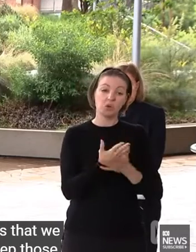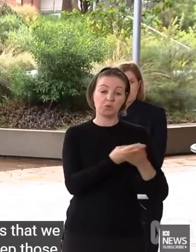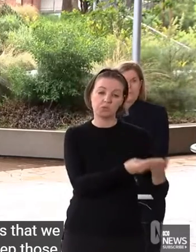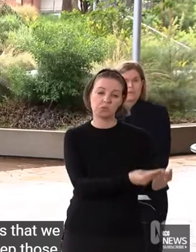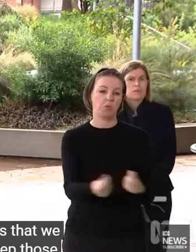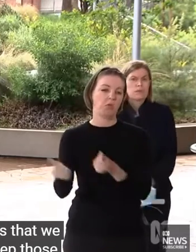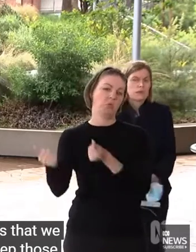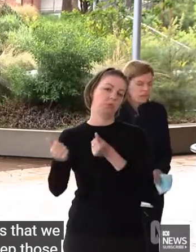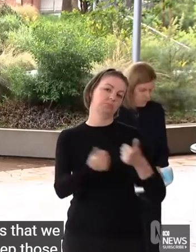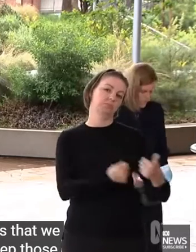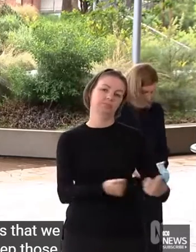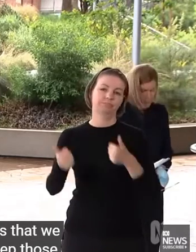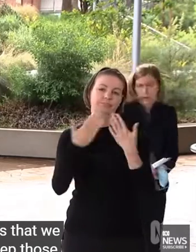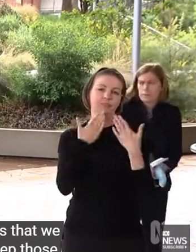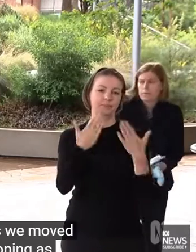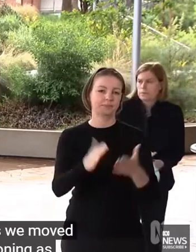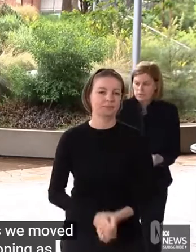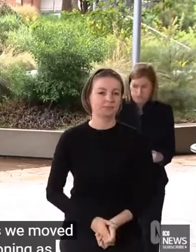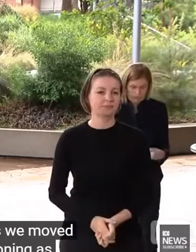Thanks, everybody. Thanks, everyone. Thank you.